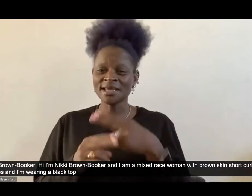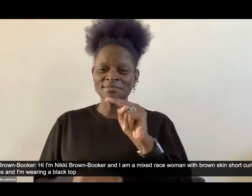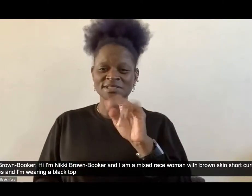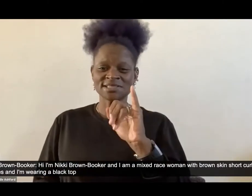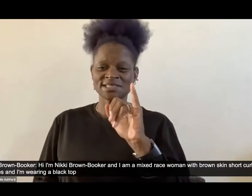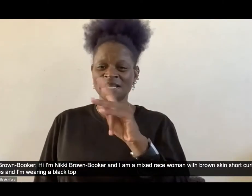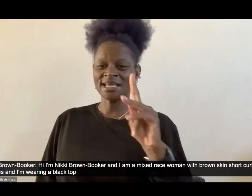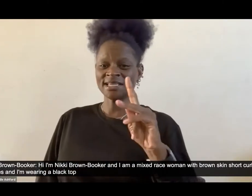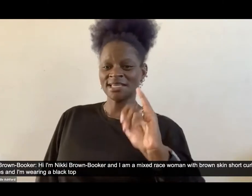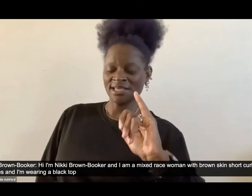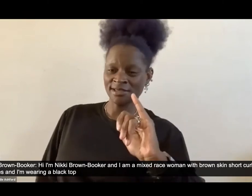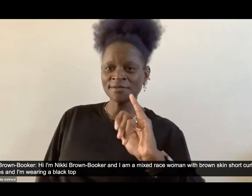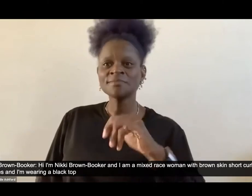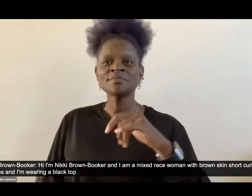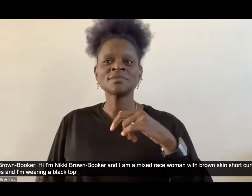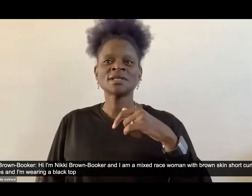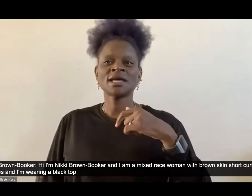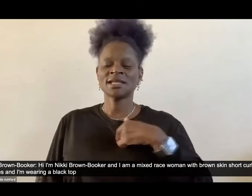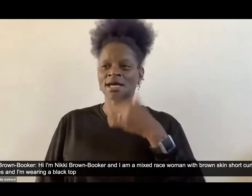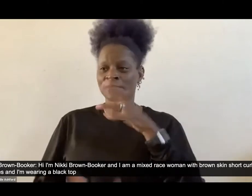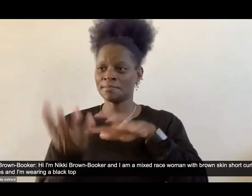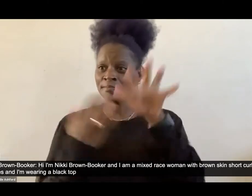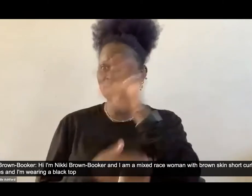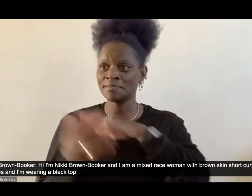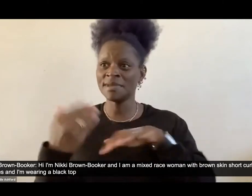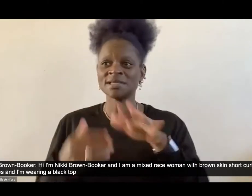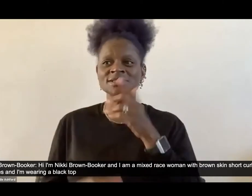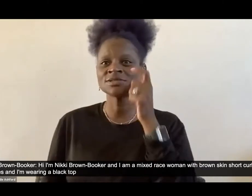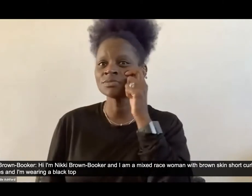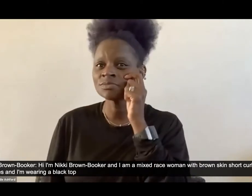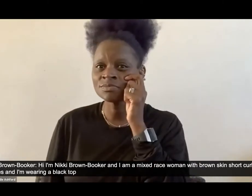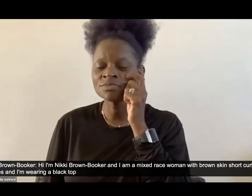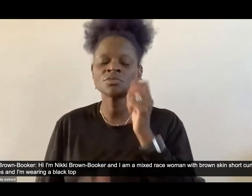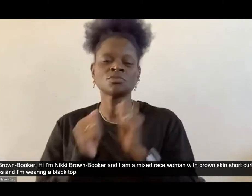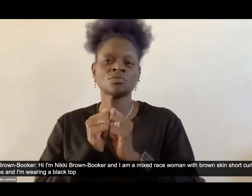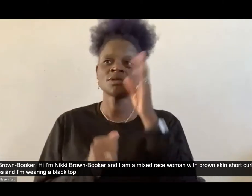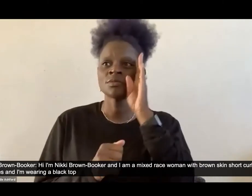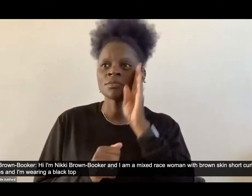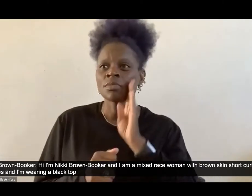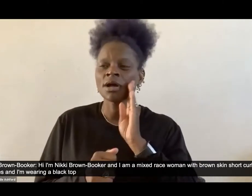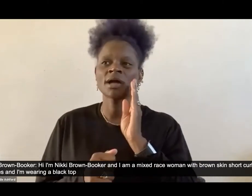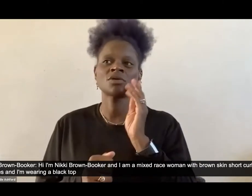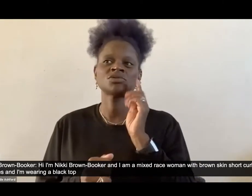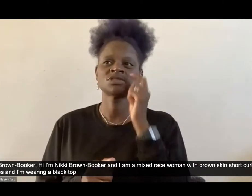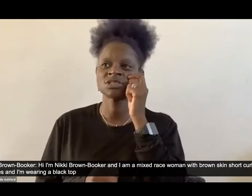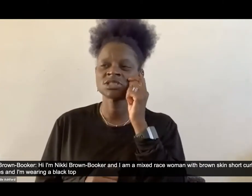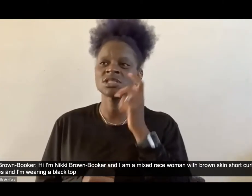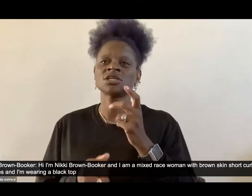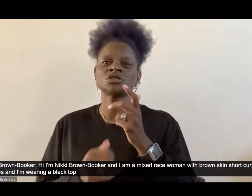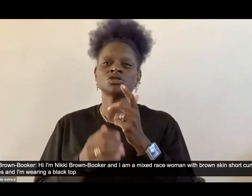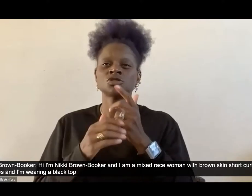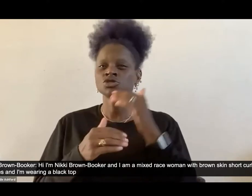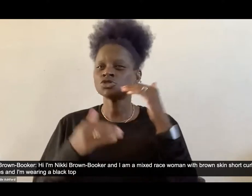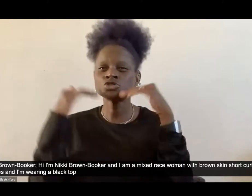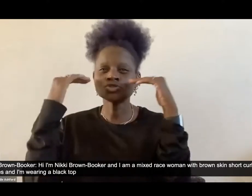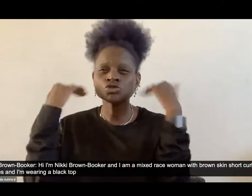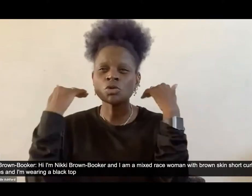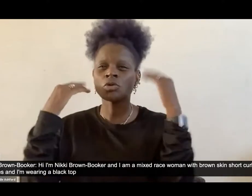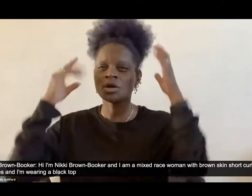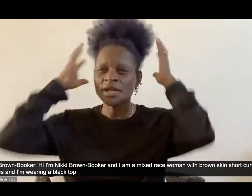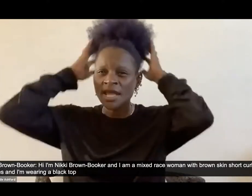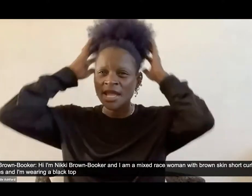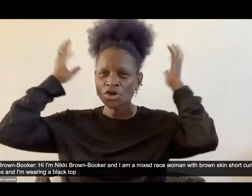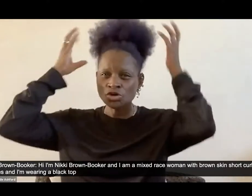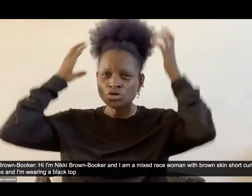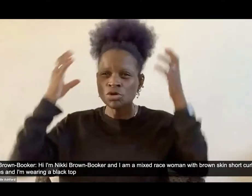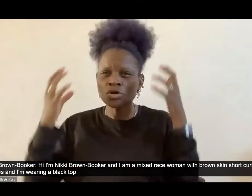and I'm a mixed race woman with brown skin, short curly black hair with glasses, and I'm wearing